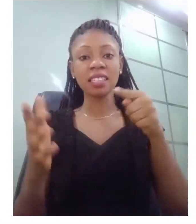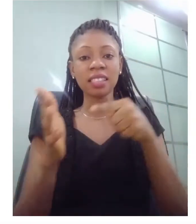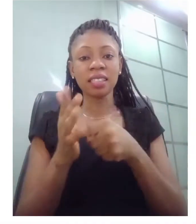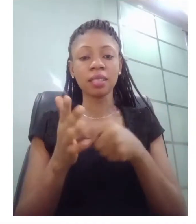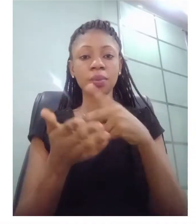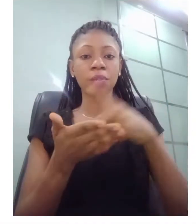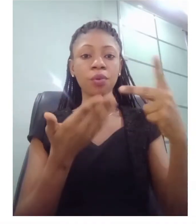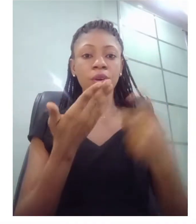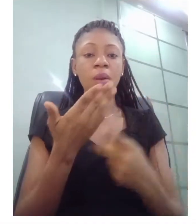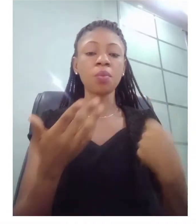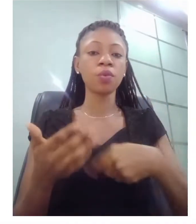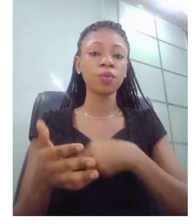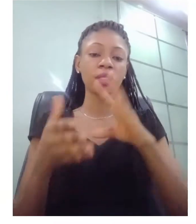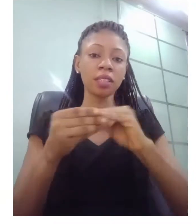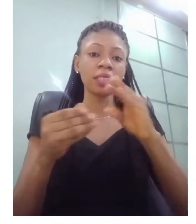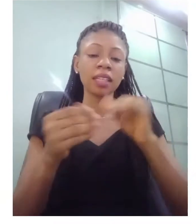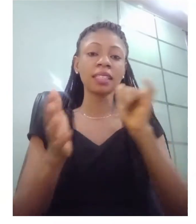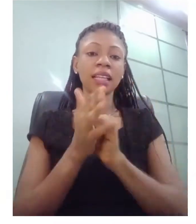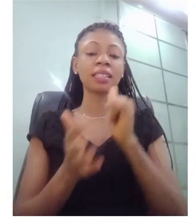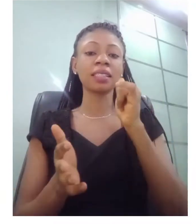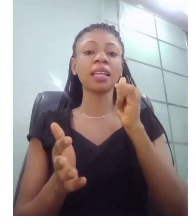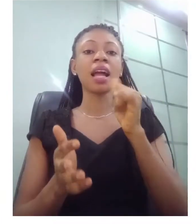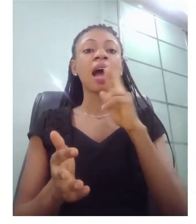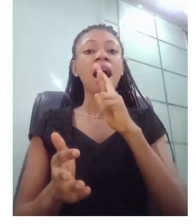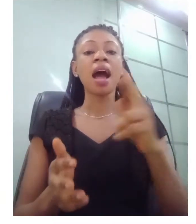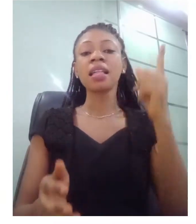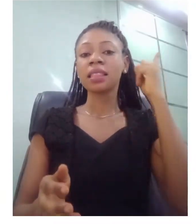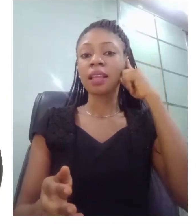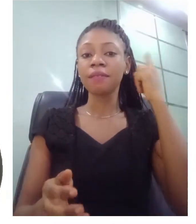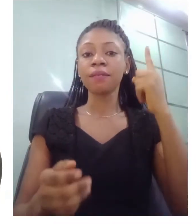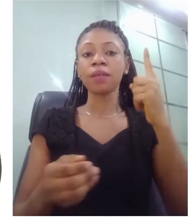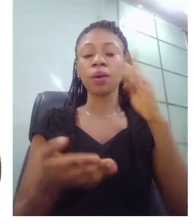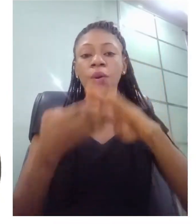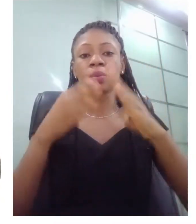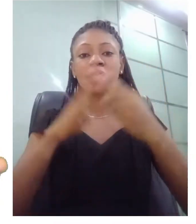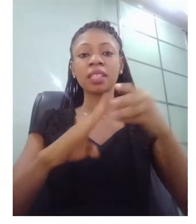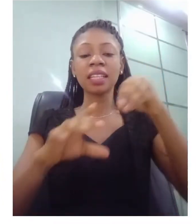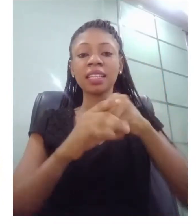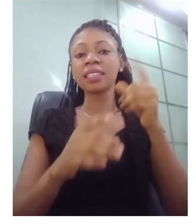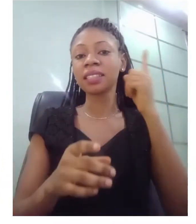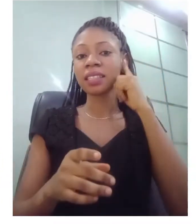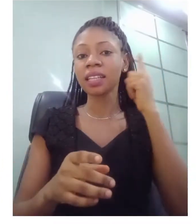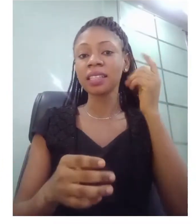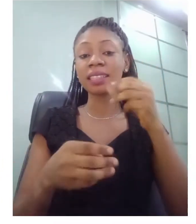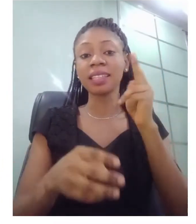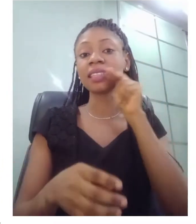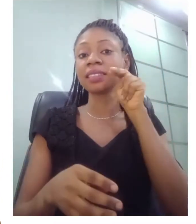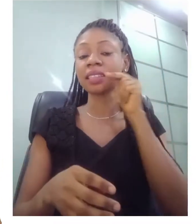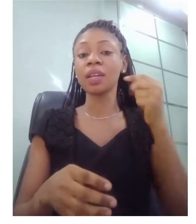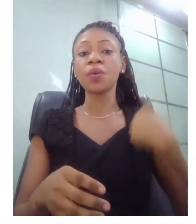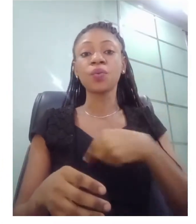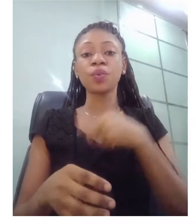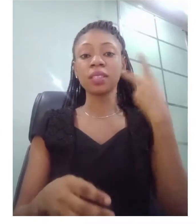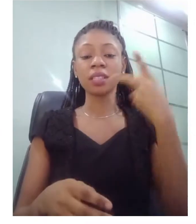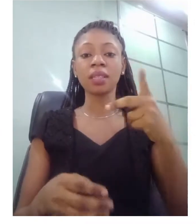some deaf communities in Nigeria where you see both hearing and deaf persons having a relatively